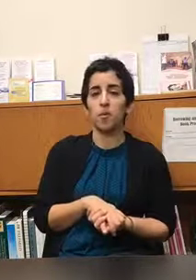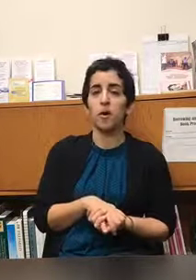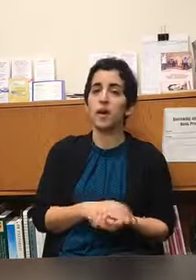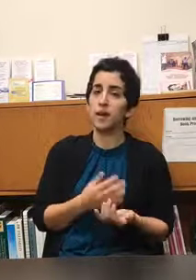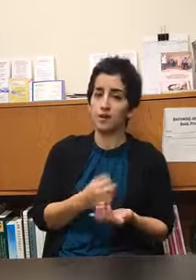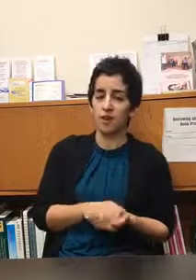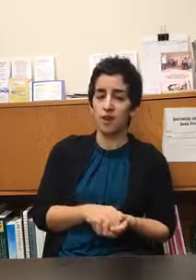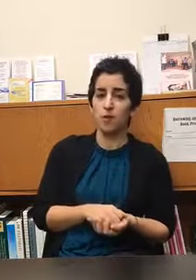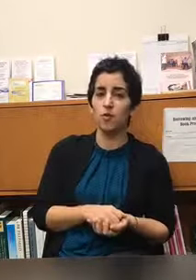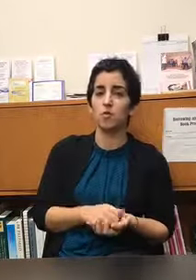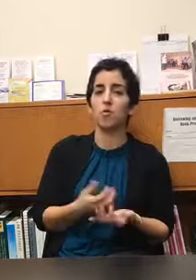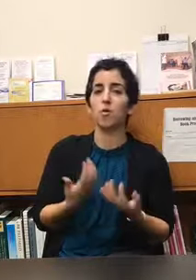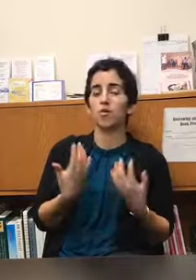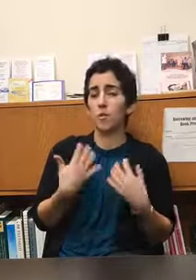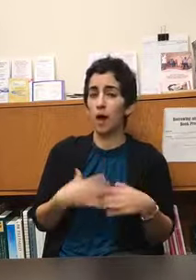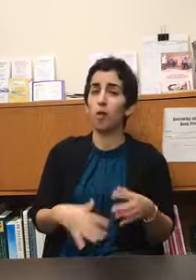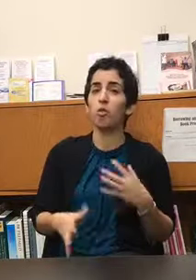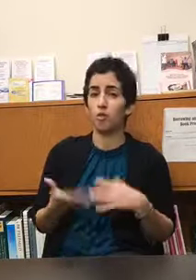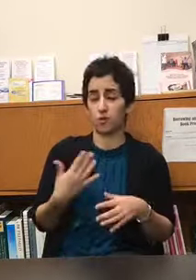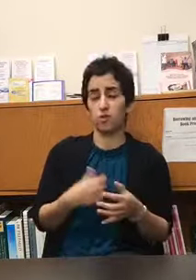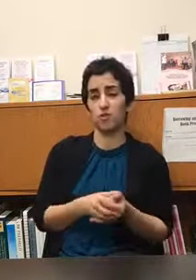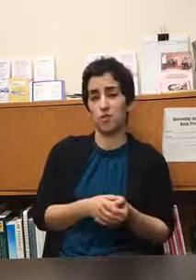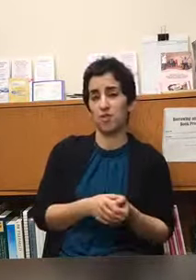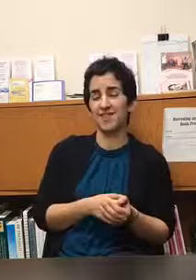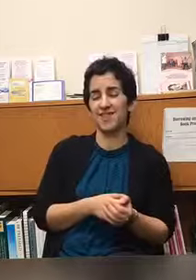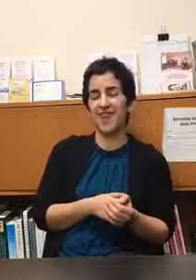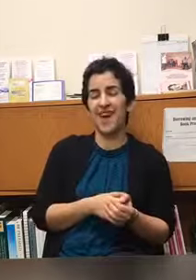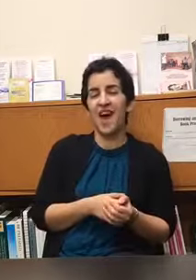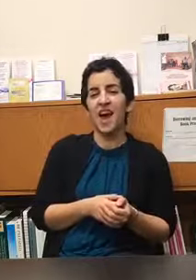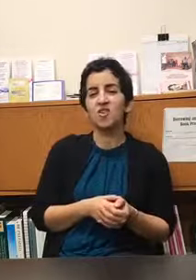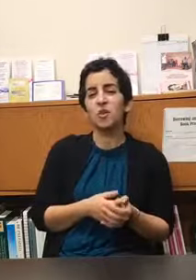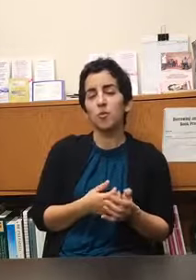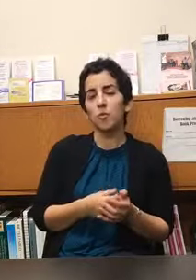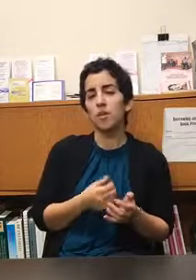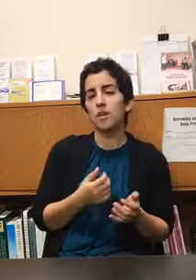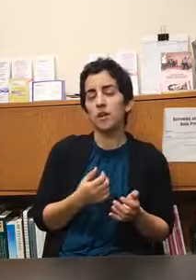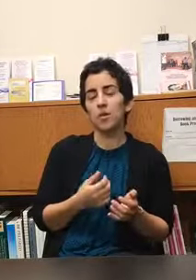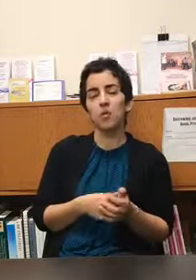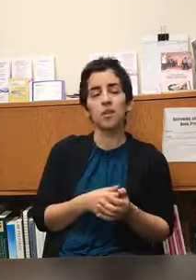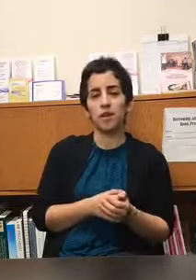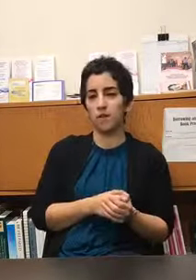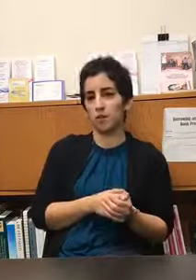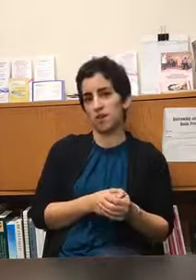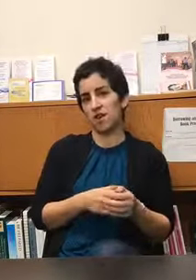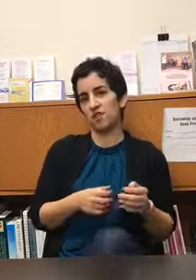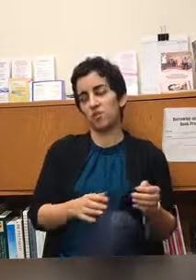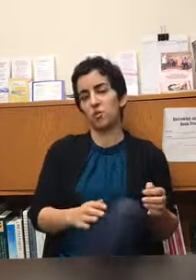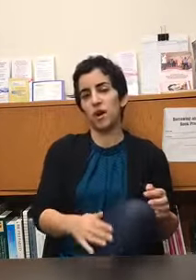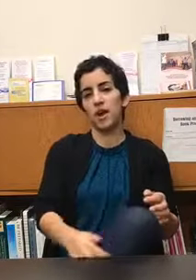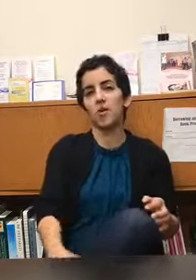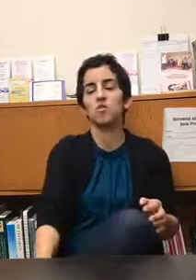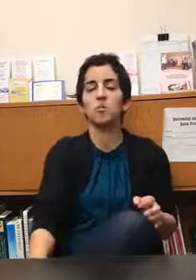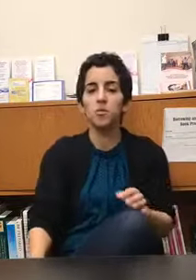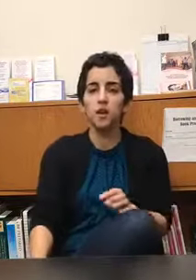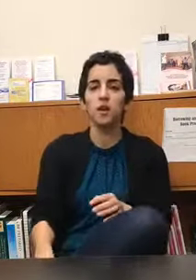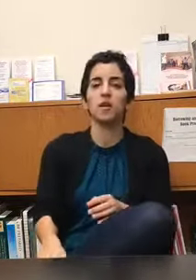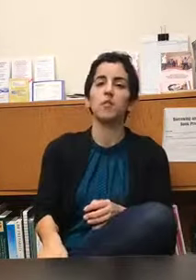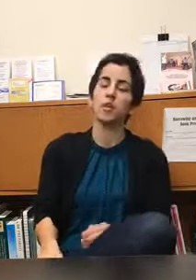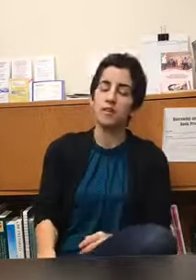a cancer diagnosis or from health concerns and so I'm really I really love the work that I do and I use music and creativity